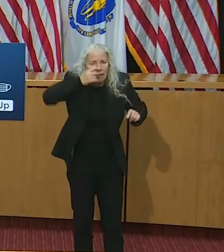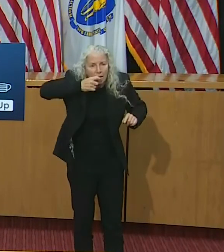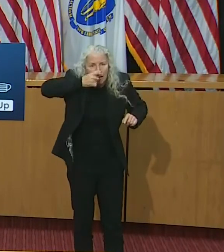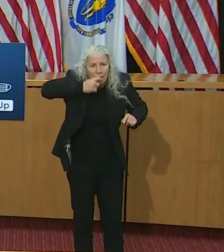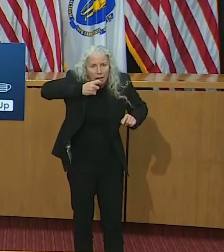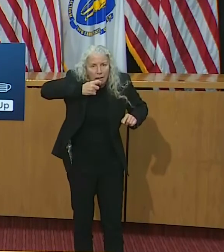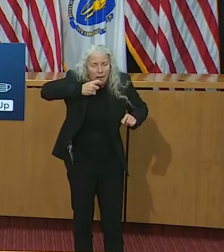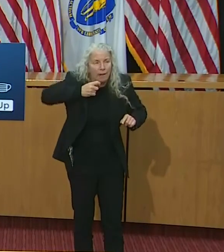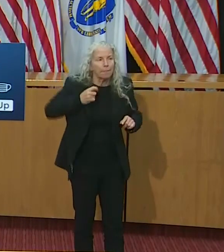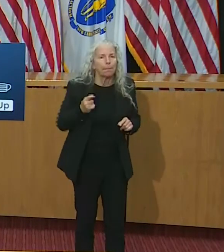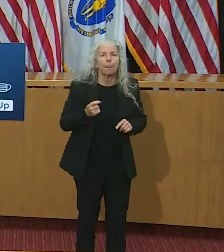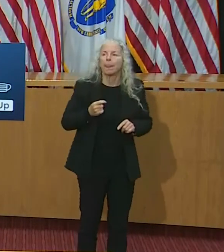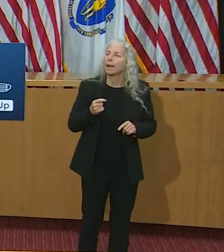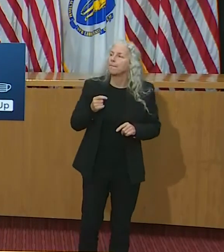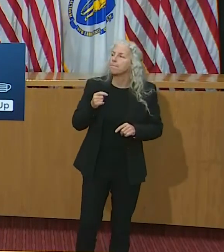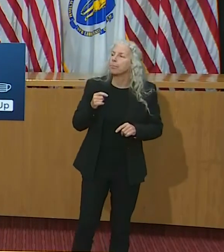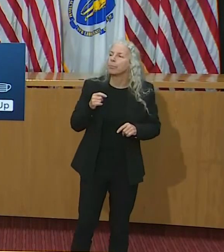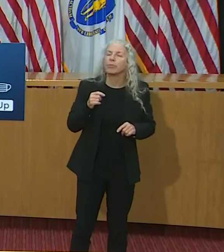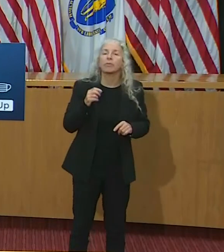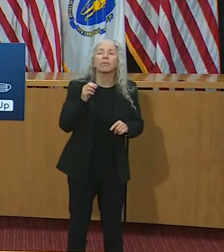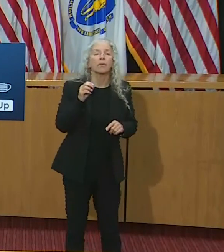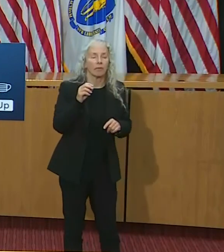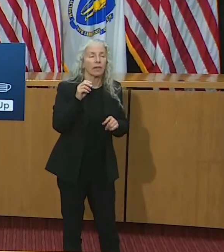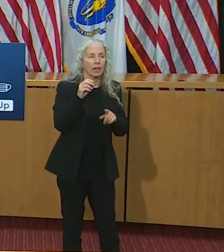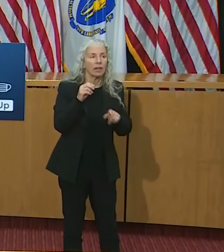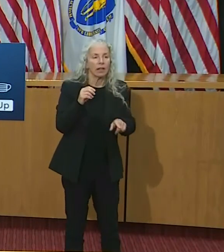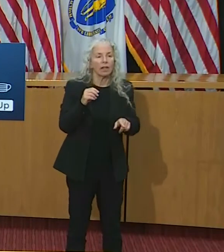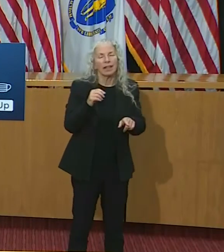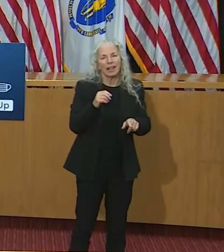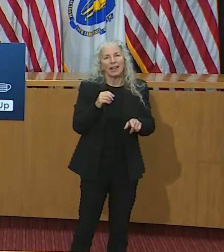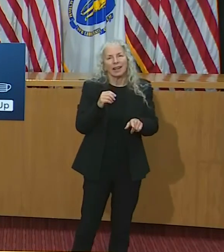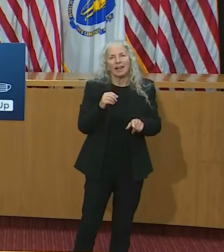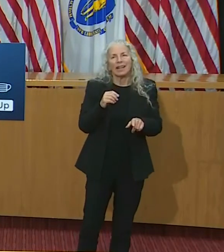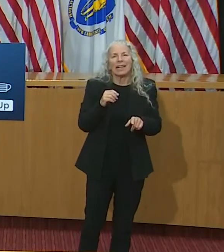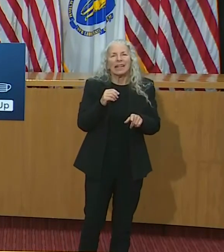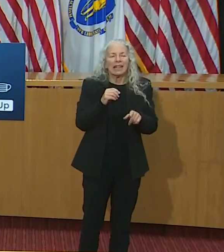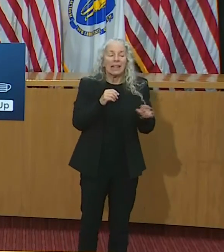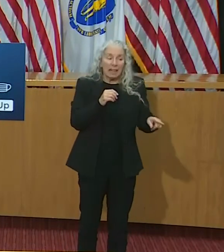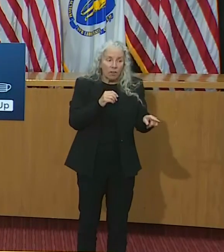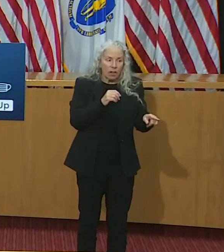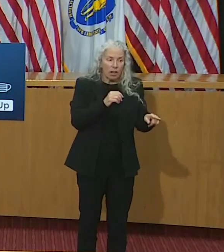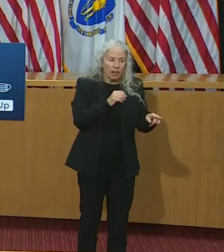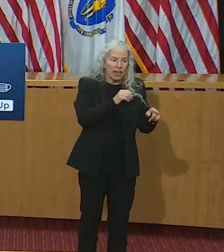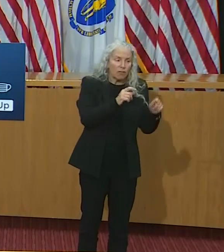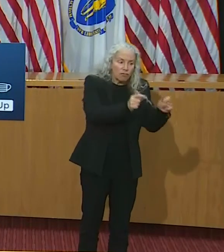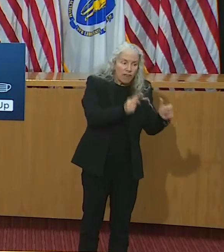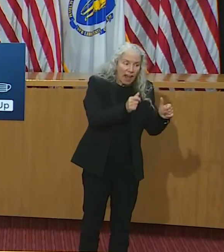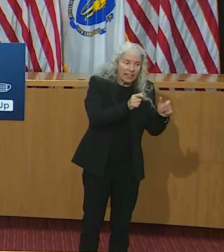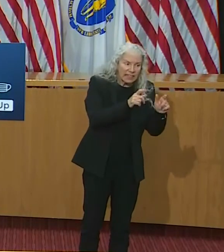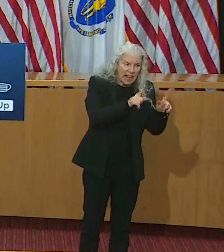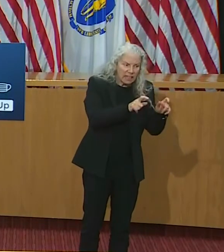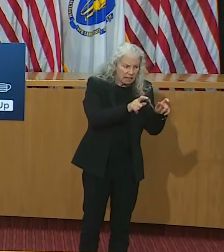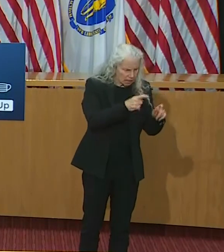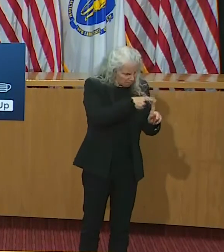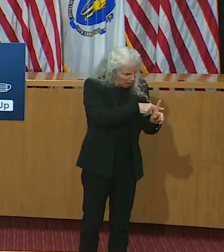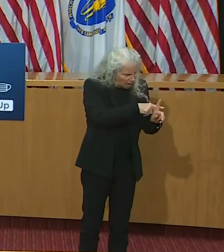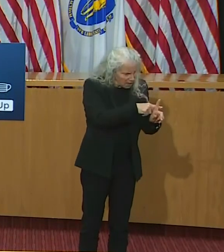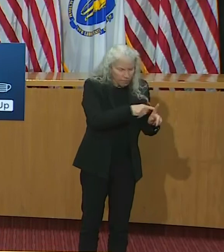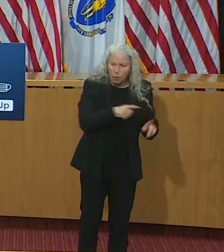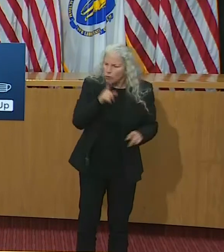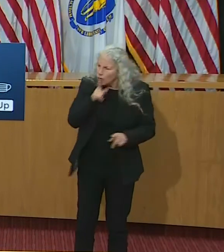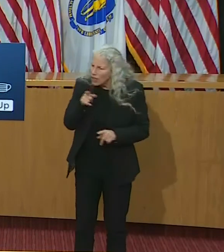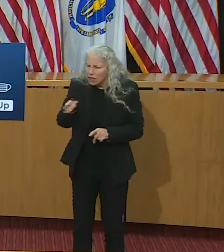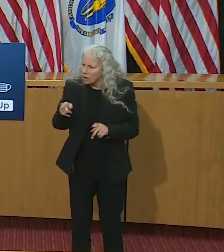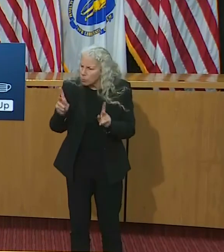BinaxNOW tests during the entire study produced a false positive result, where the antigen test